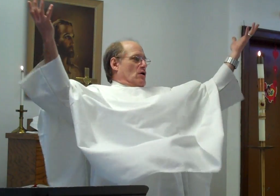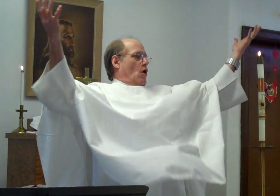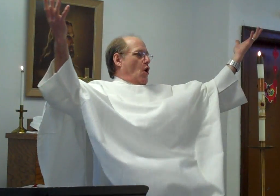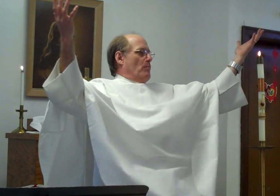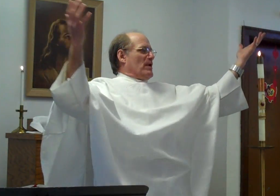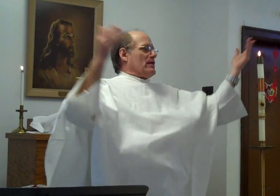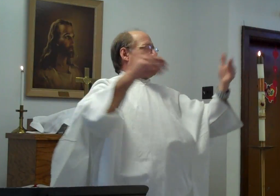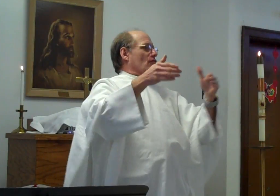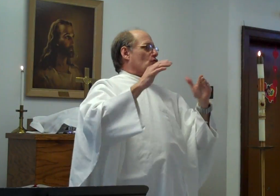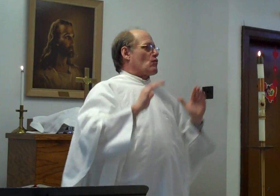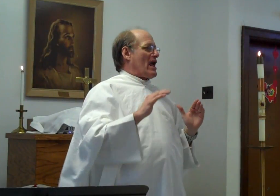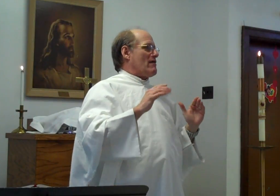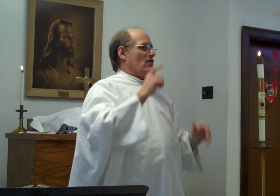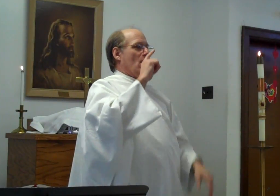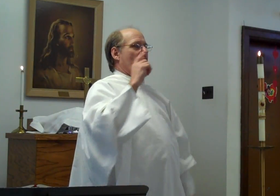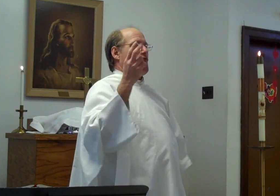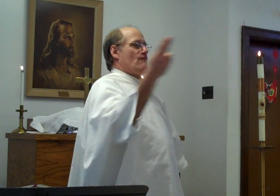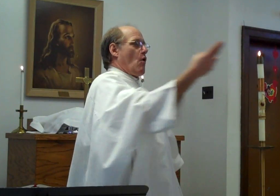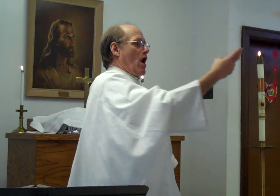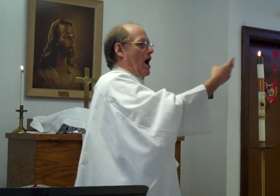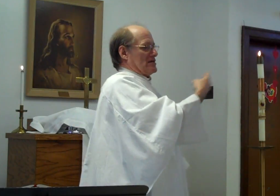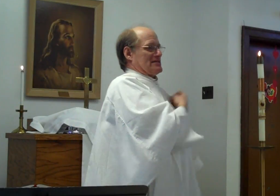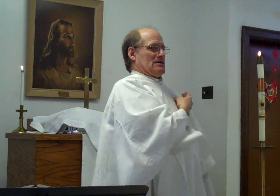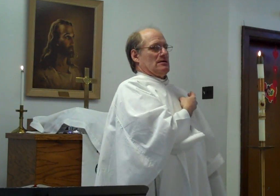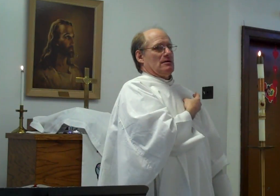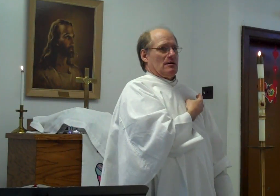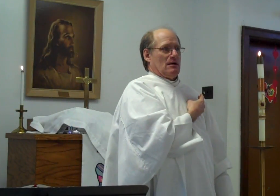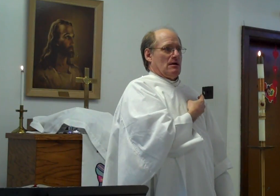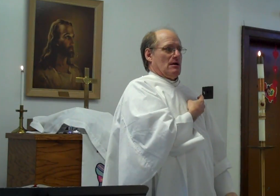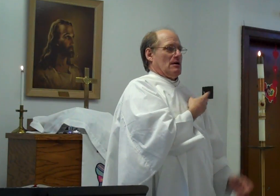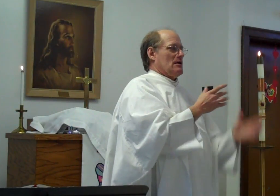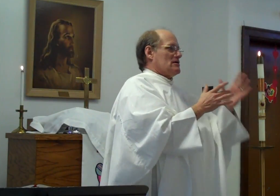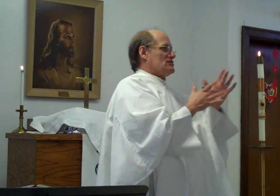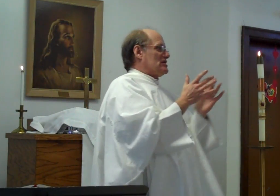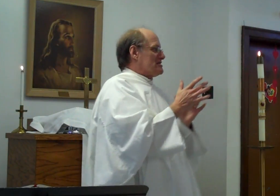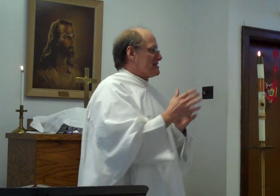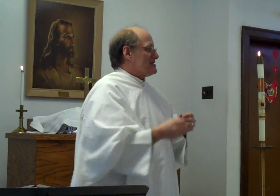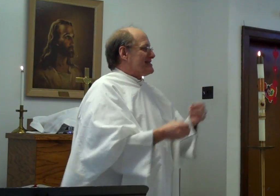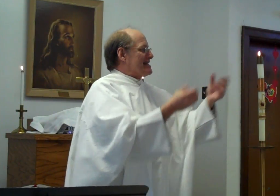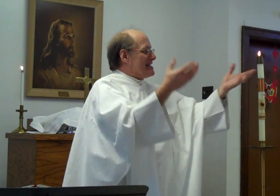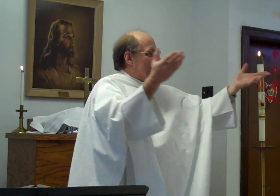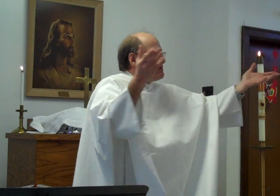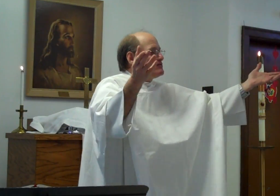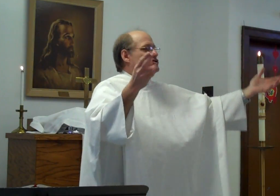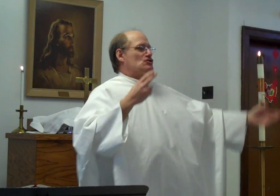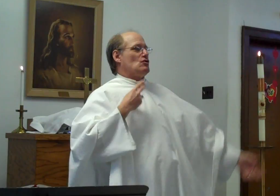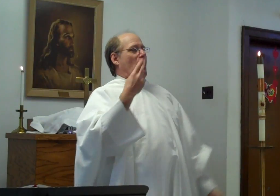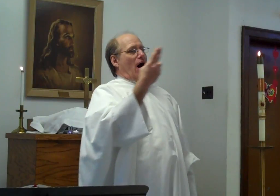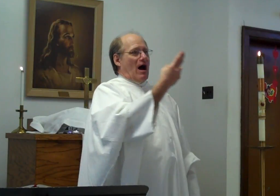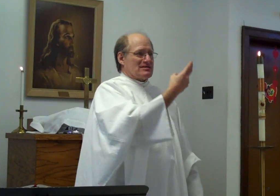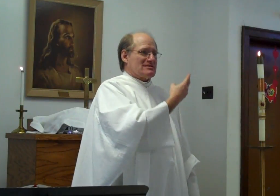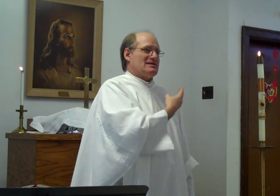open the grave for us. Jesus gives to us